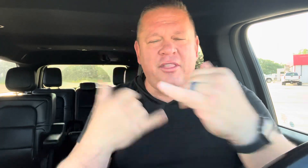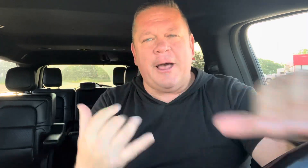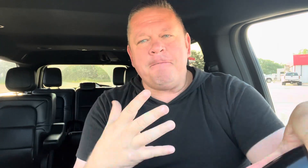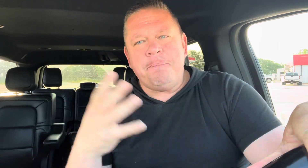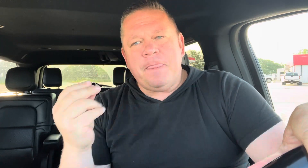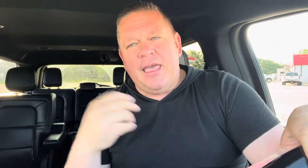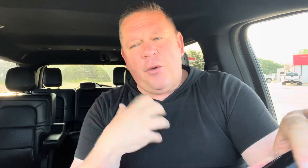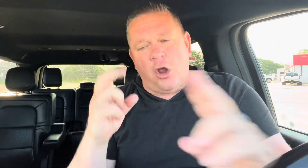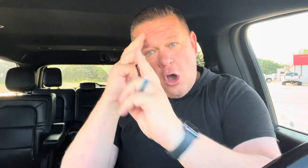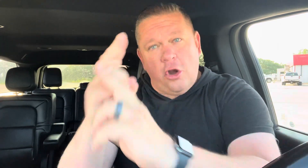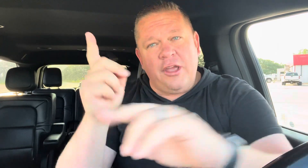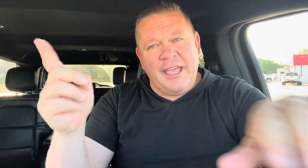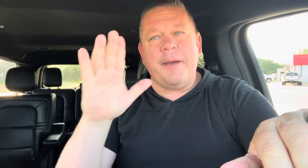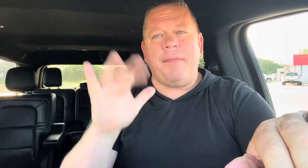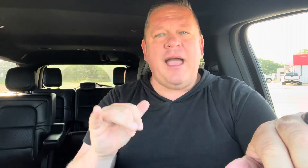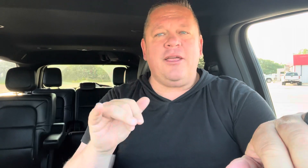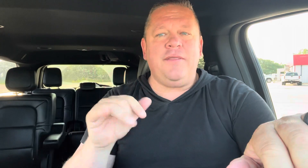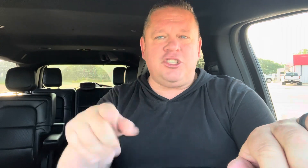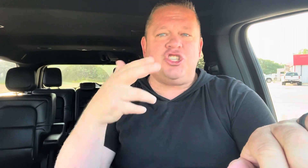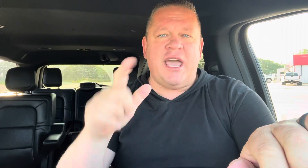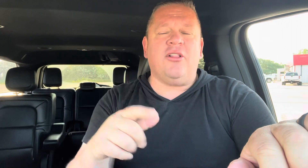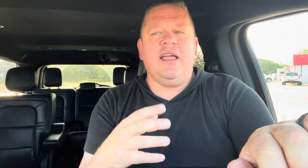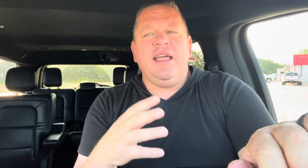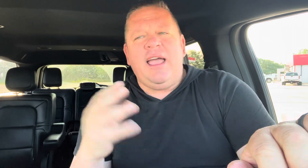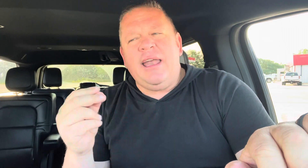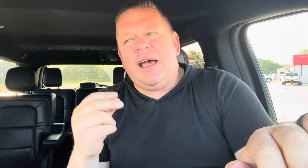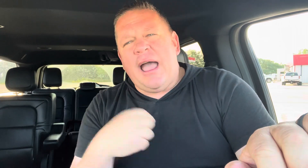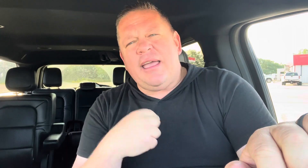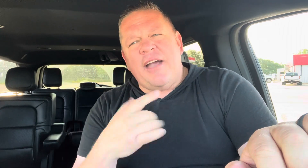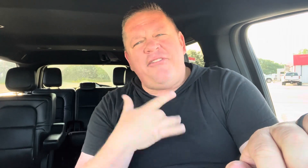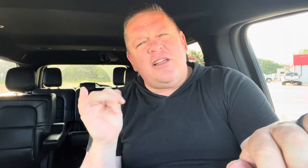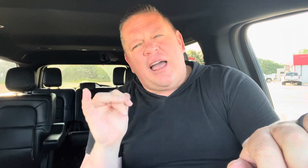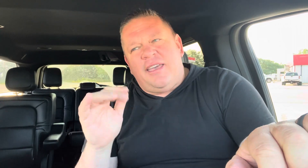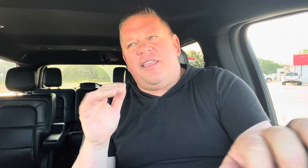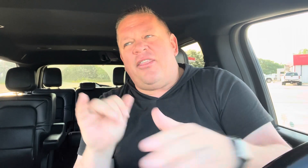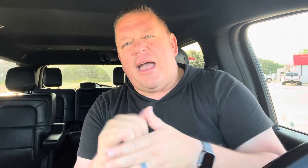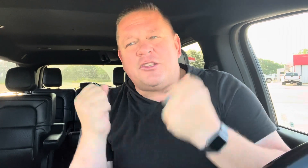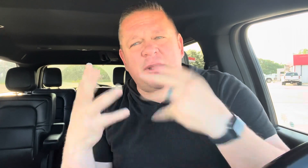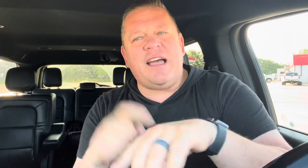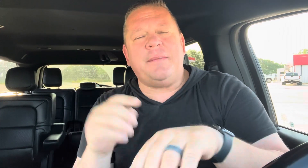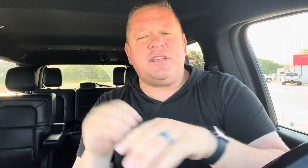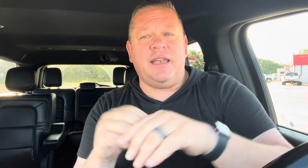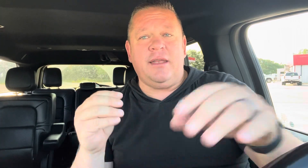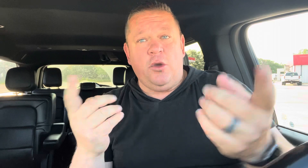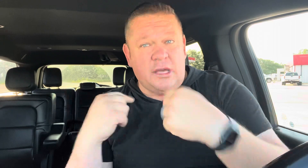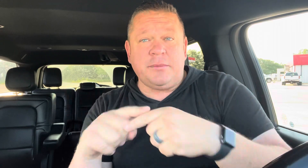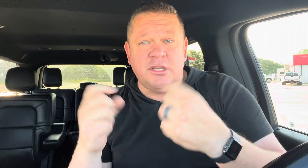now. And I want to honor him by this channel. And I feel like that so many times in when it comes to